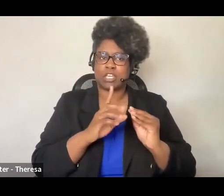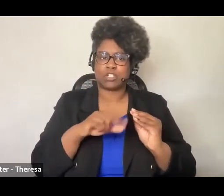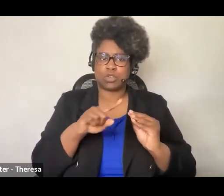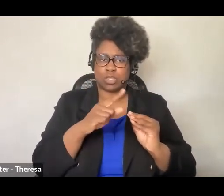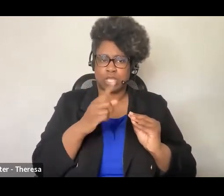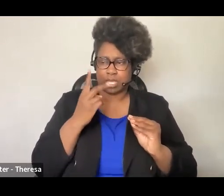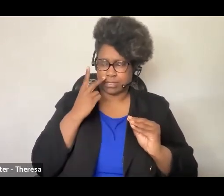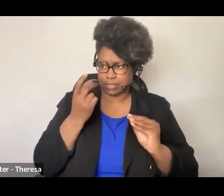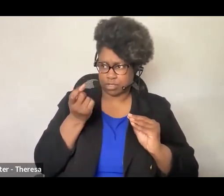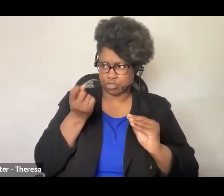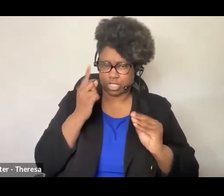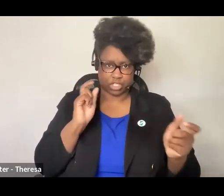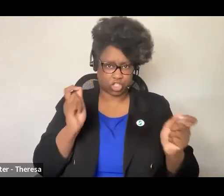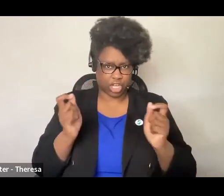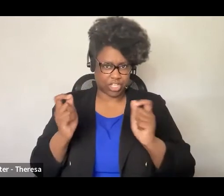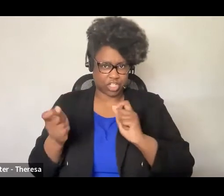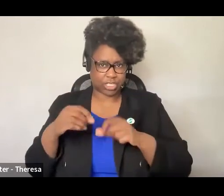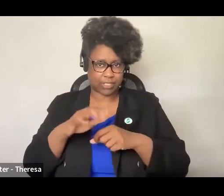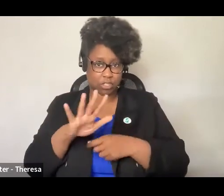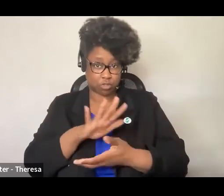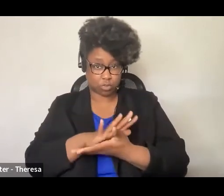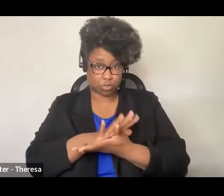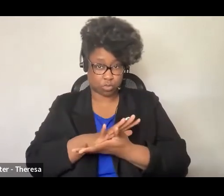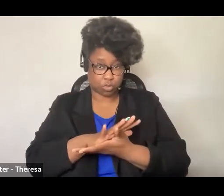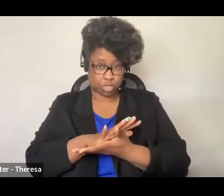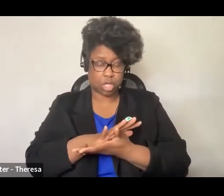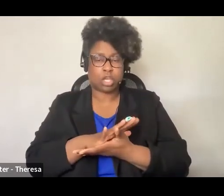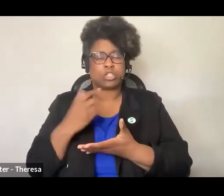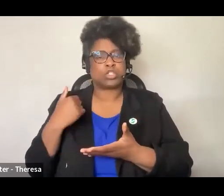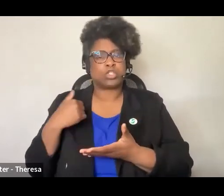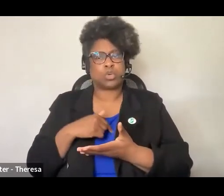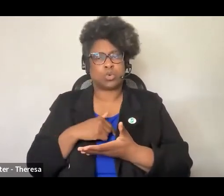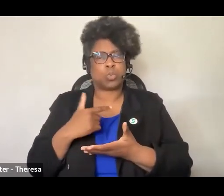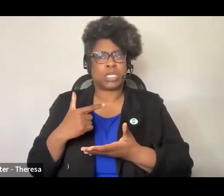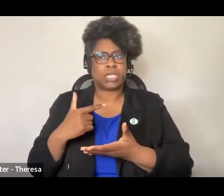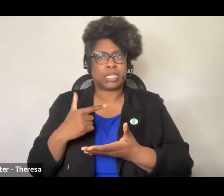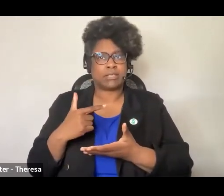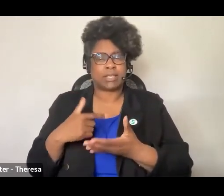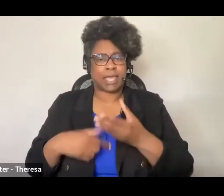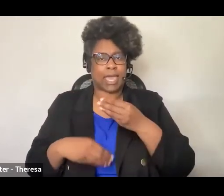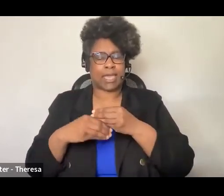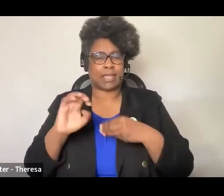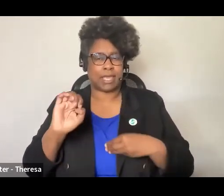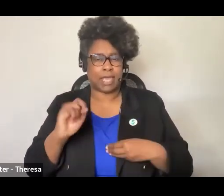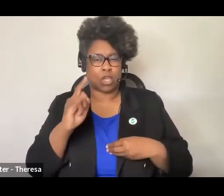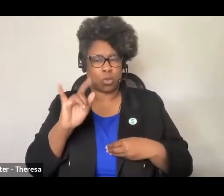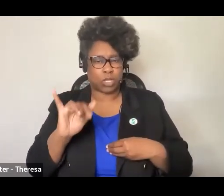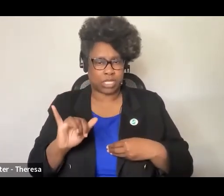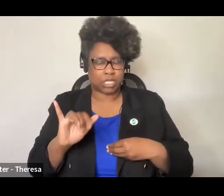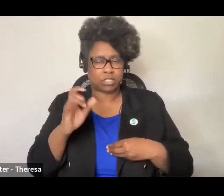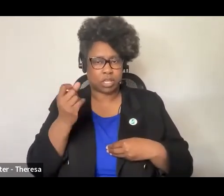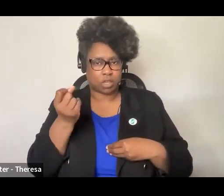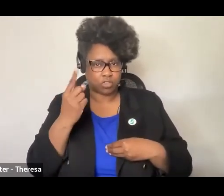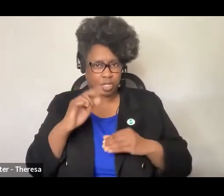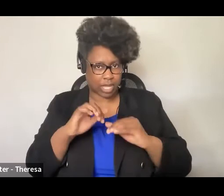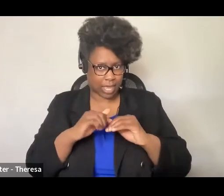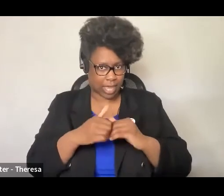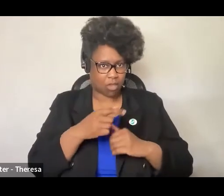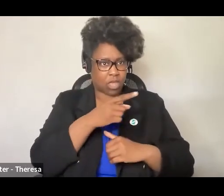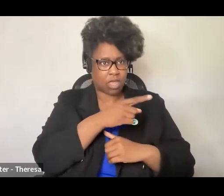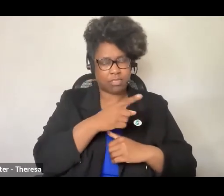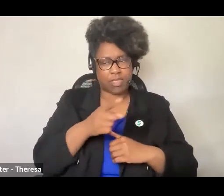We applied an equity lens to understanding teachers' experiences and collaboration and how they advocated on behalf of their students.